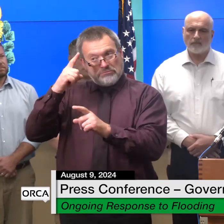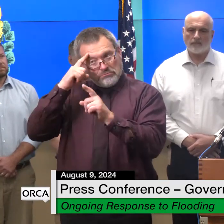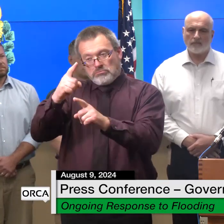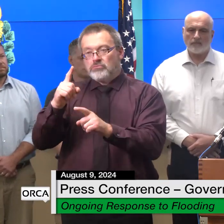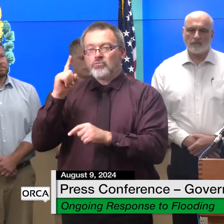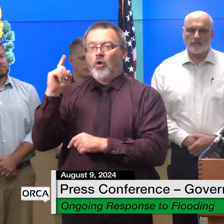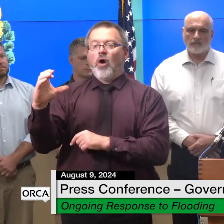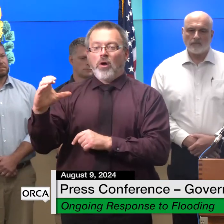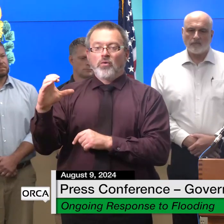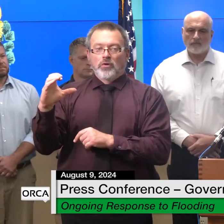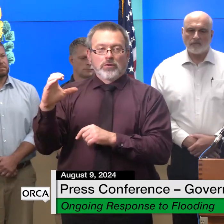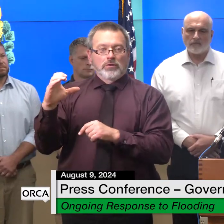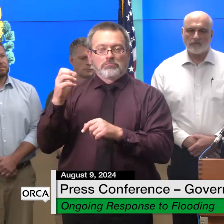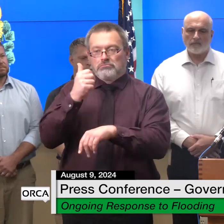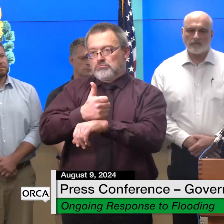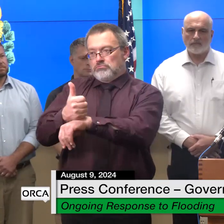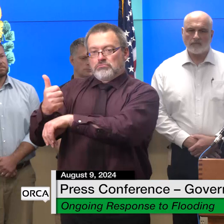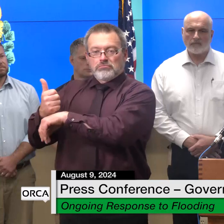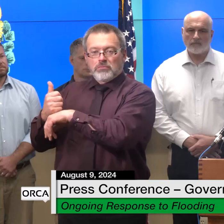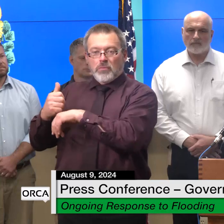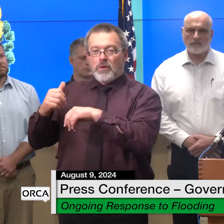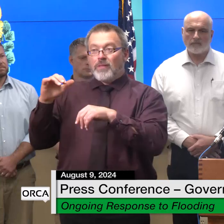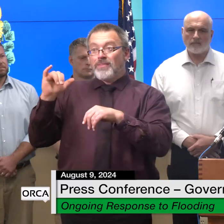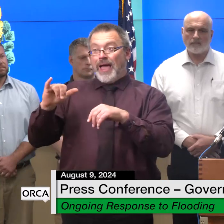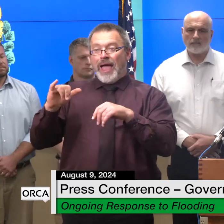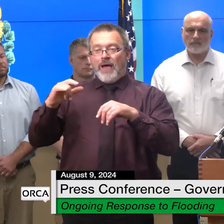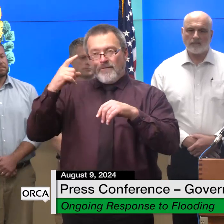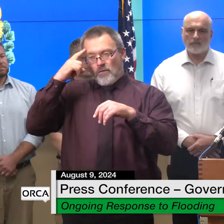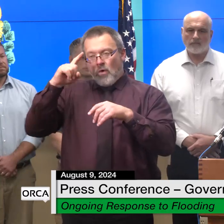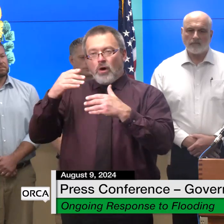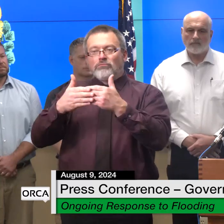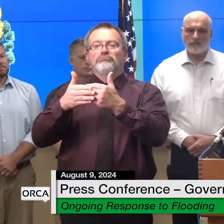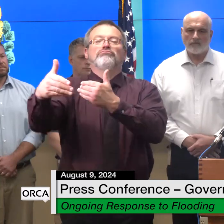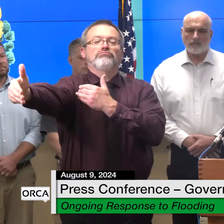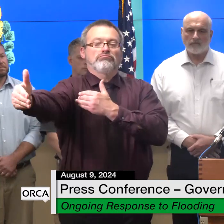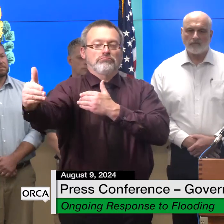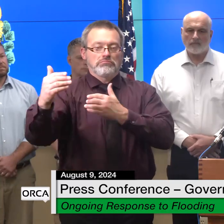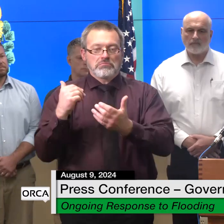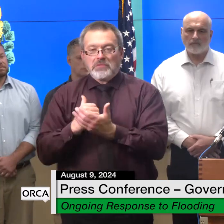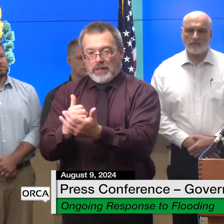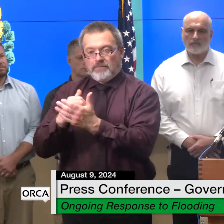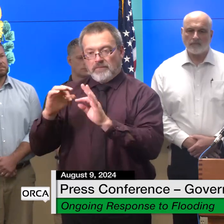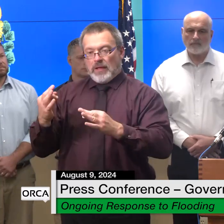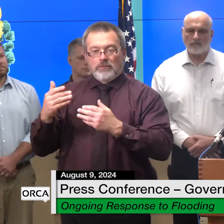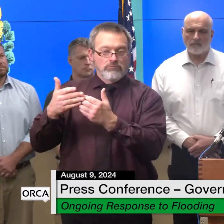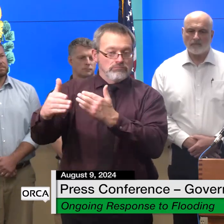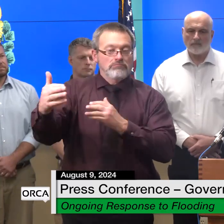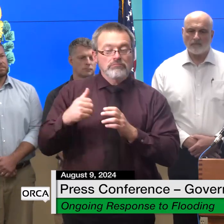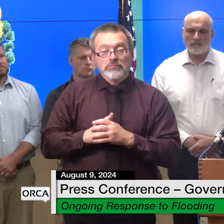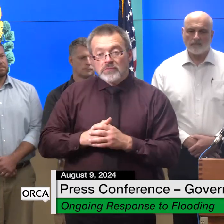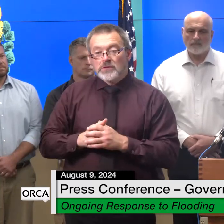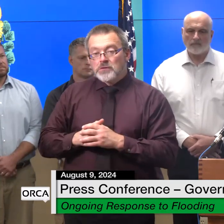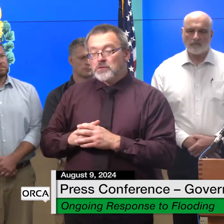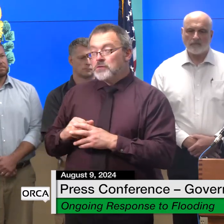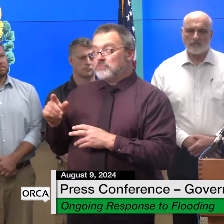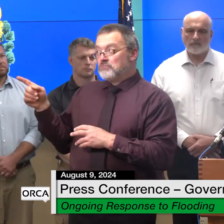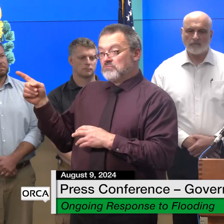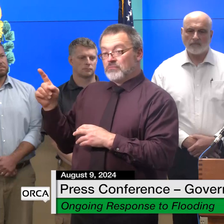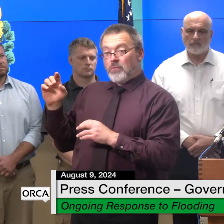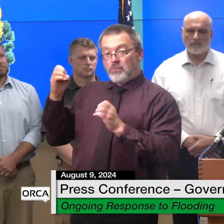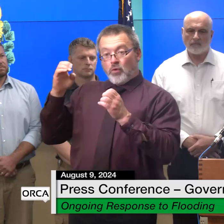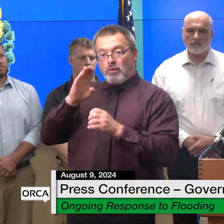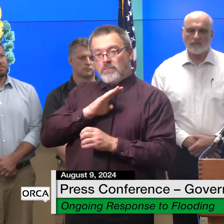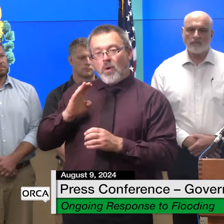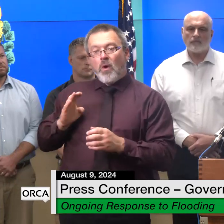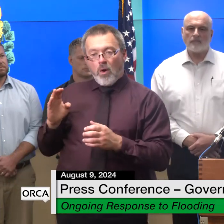with the support of emergency board members we were able to expedite this work by appropriating seven million dollars